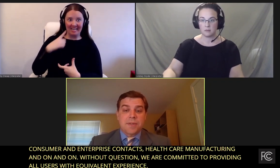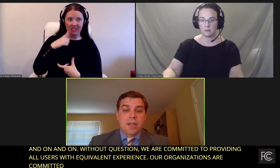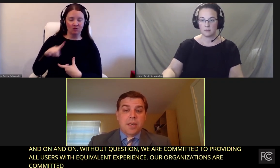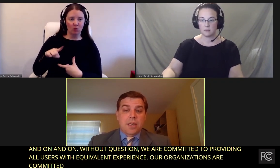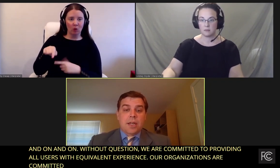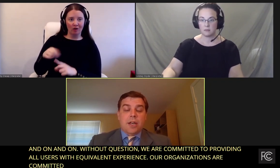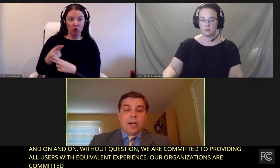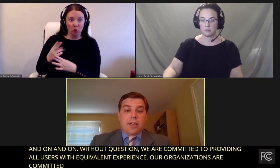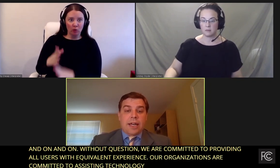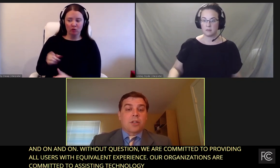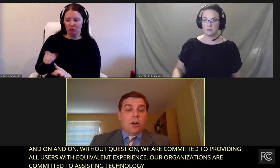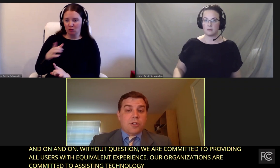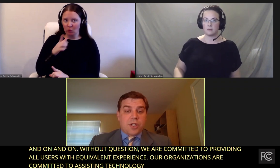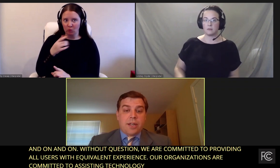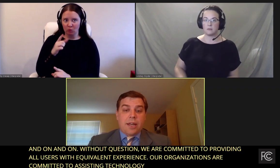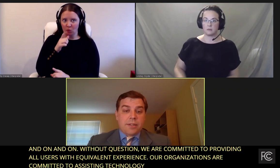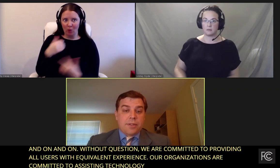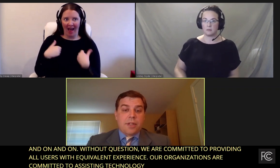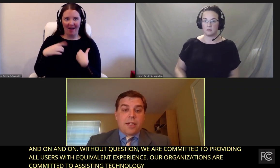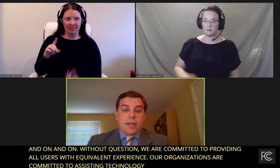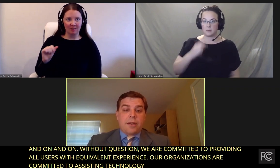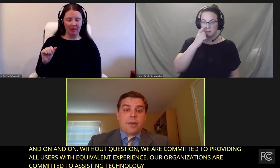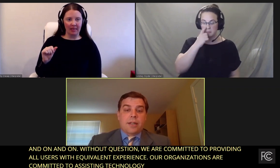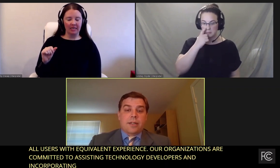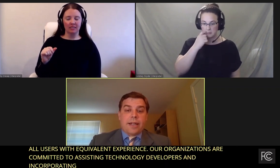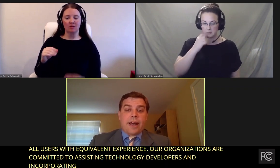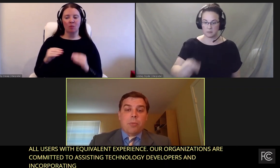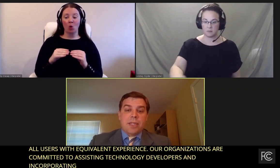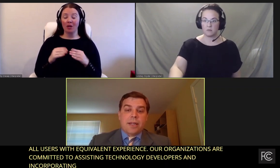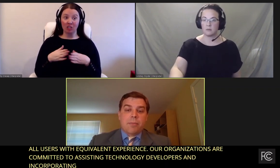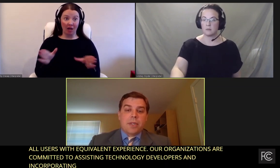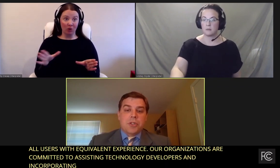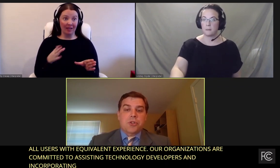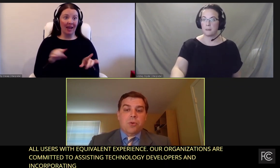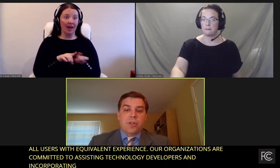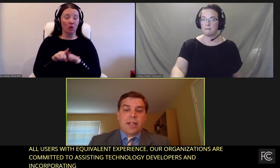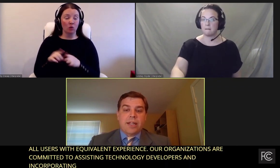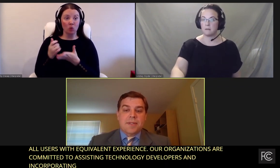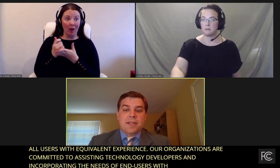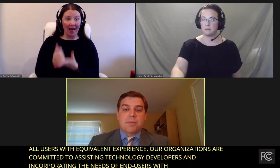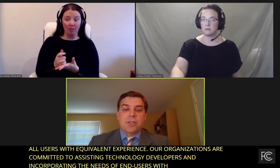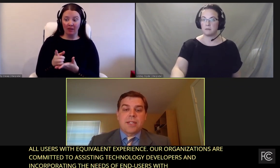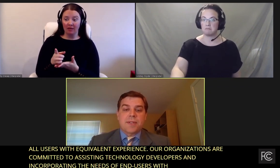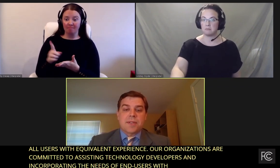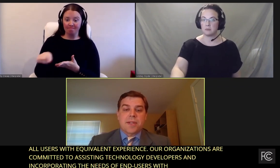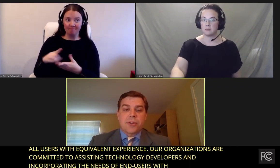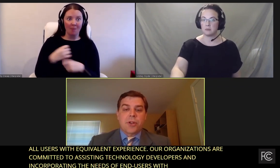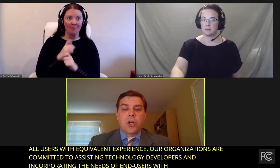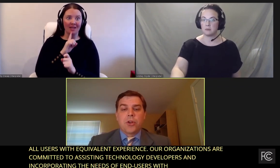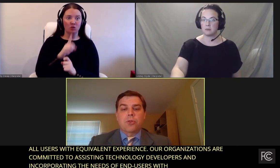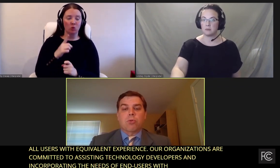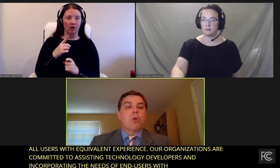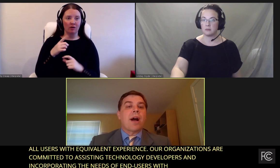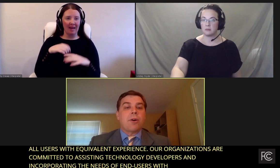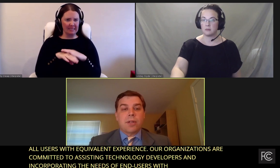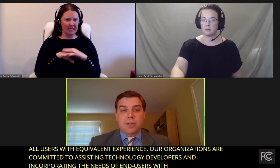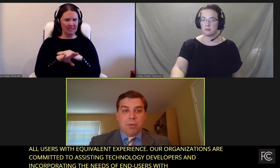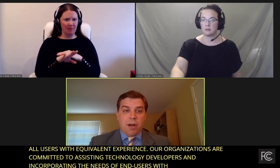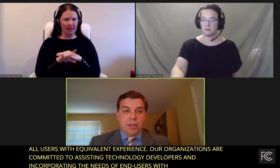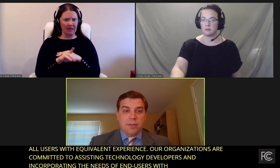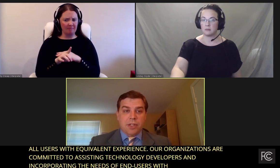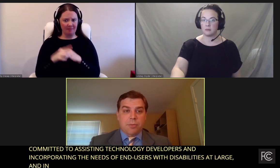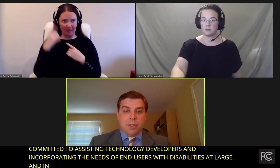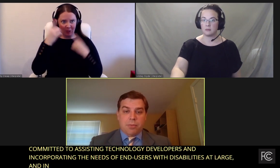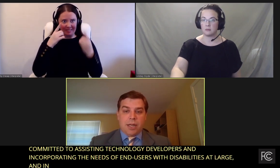disabilities. At large and and and and and and helping them ensure that accessibility is considered throughout